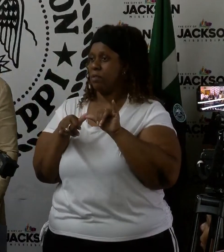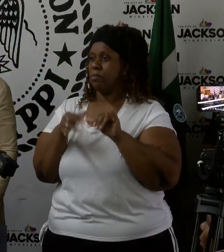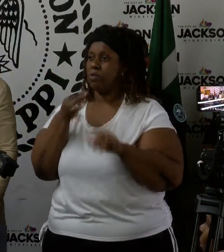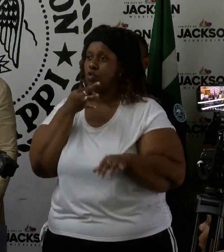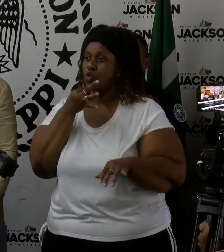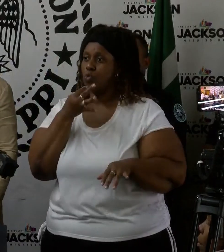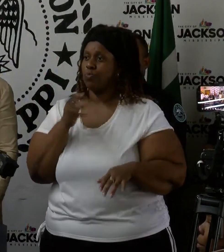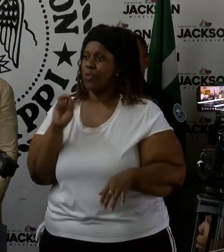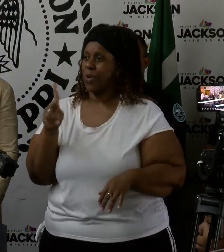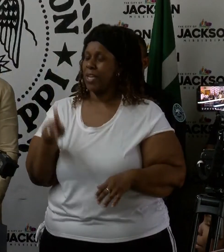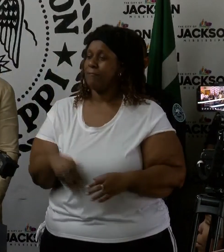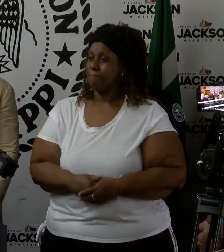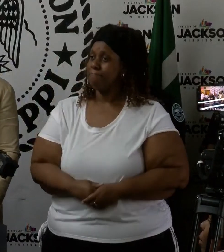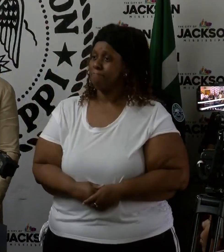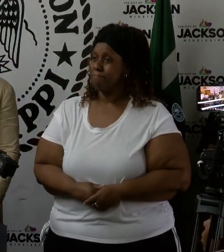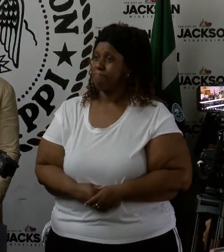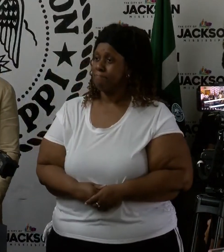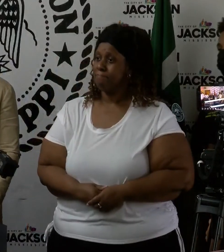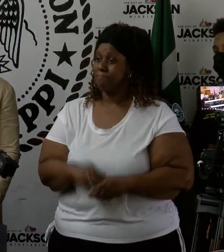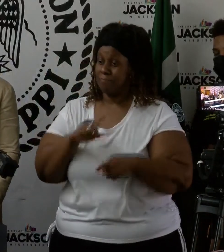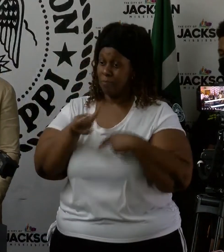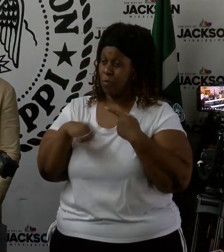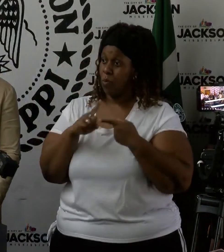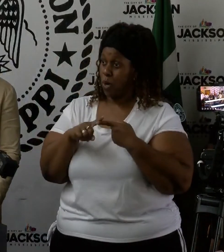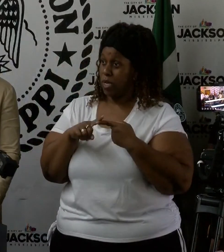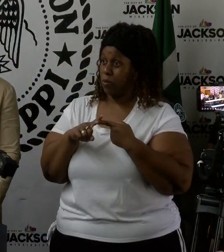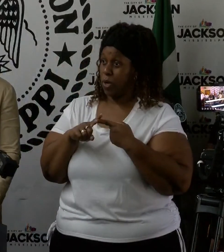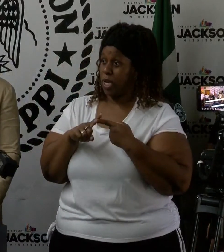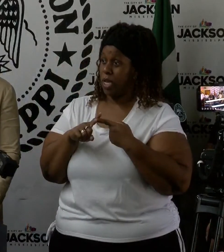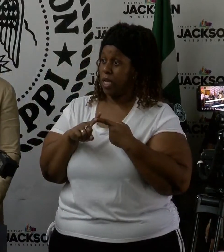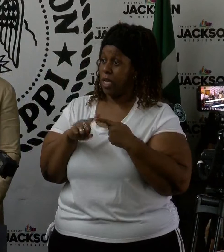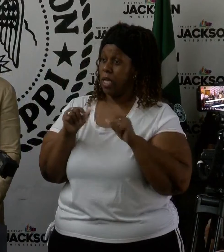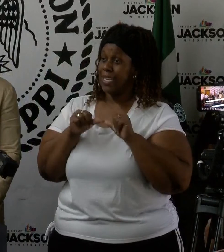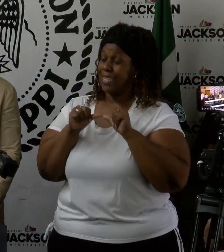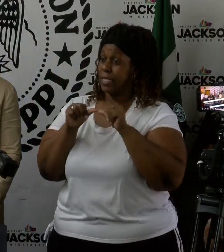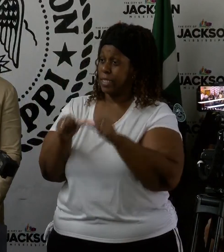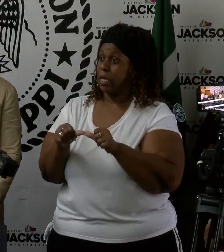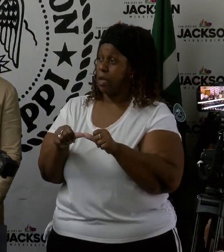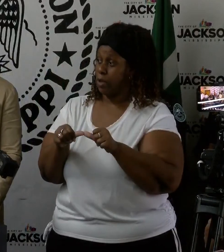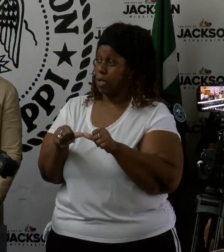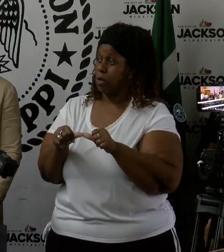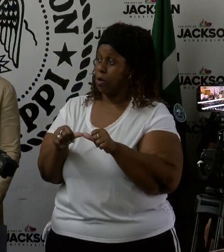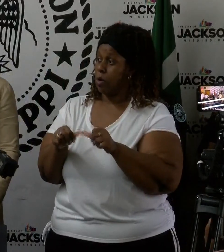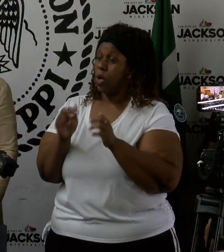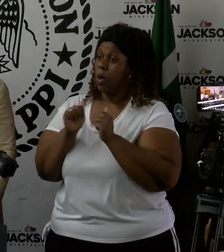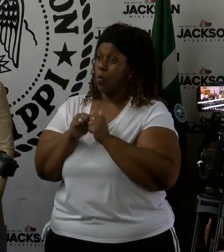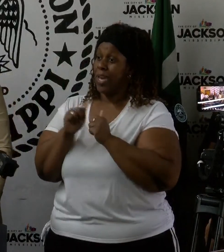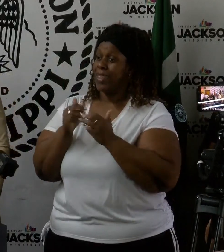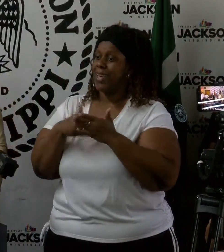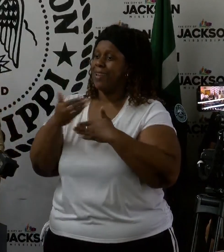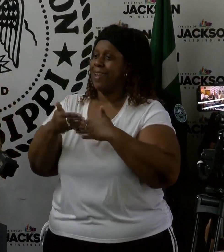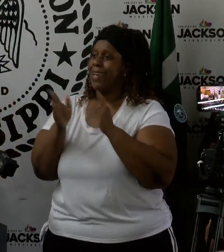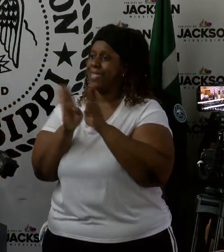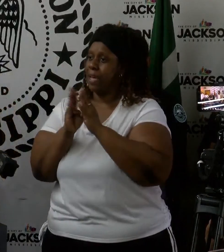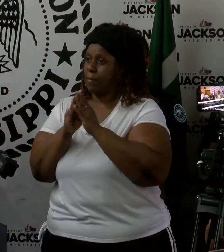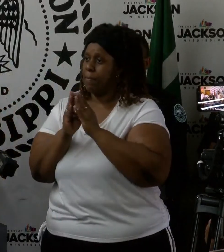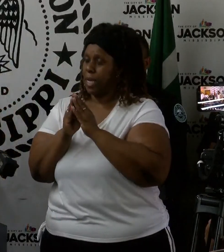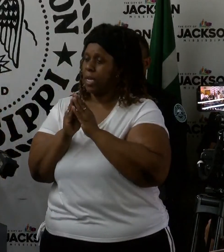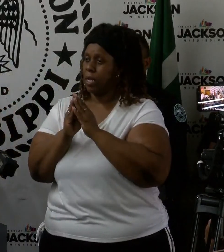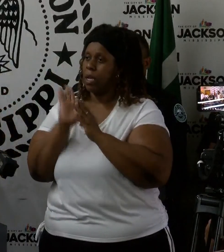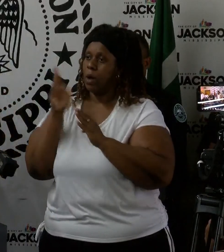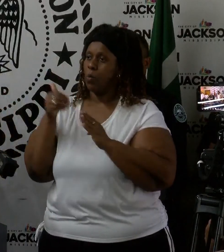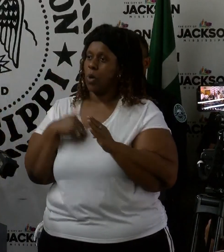soon. Okay. So when we, you know, proceed with the press conferences that are sure to follow,